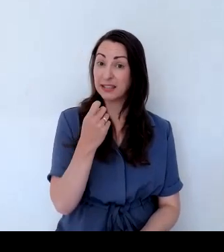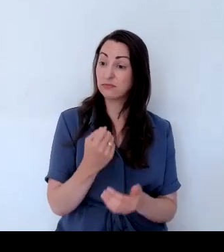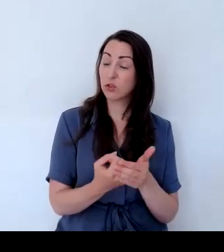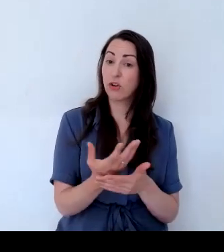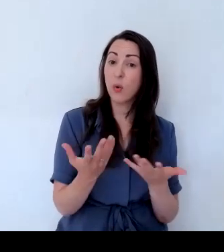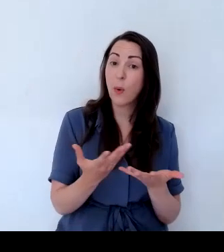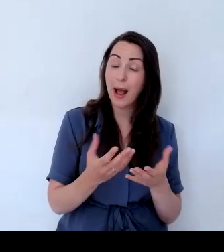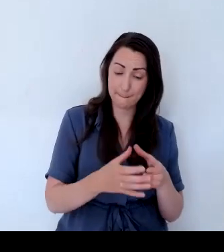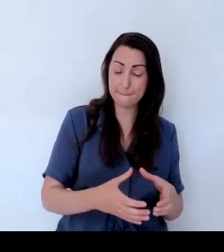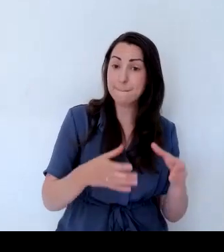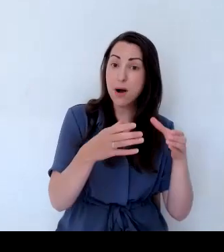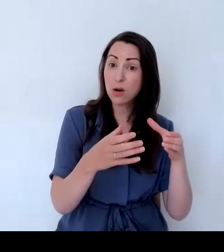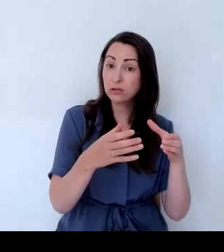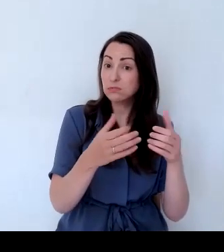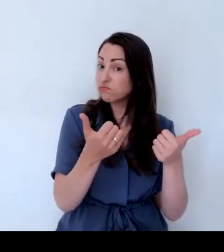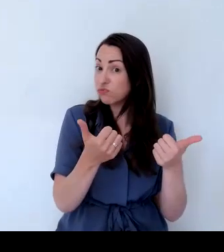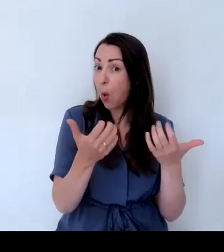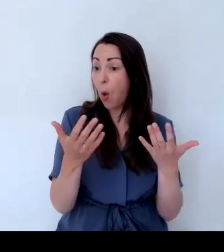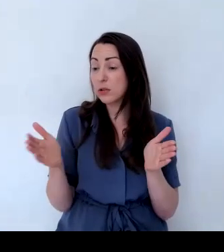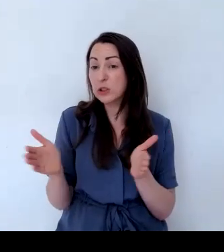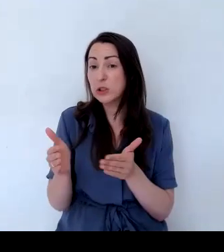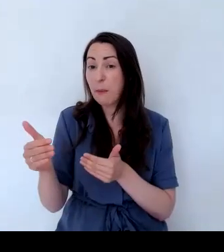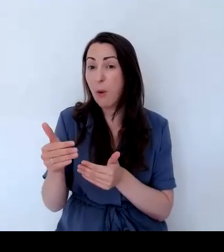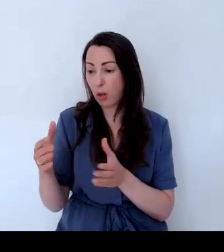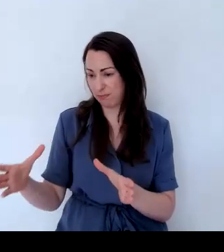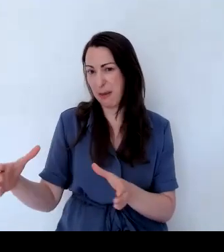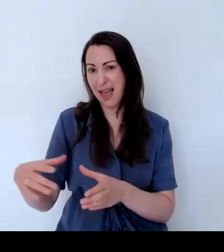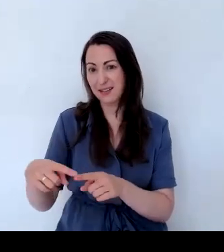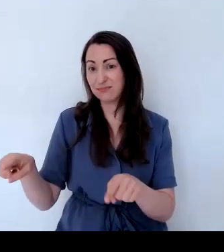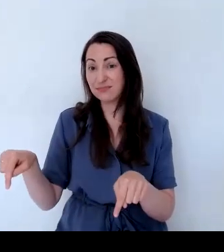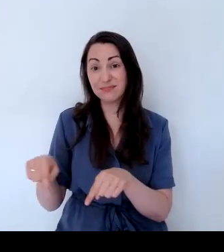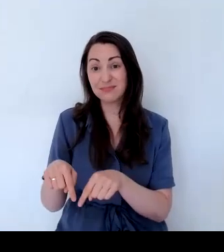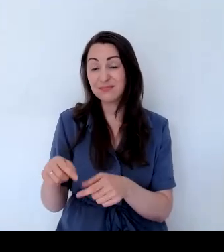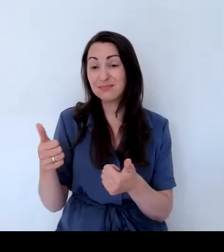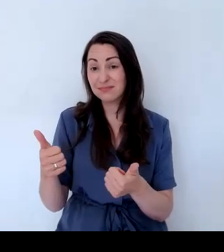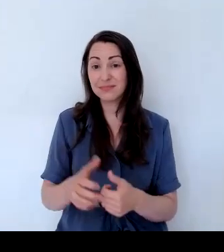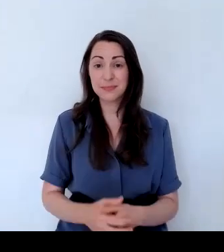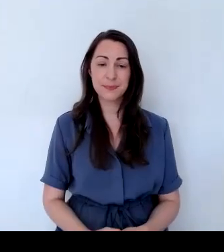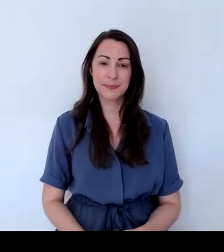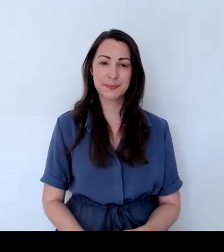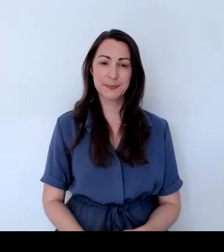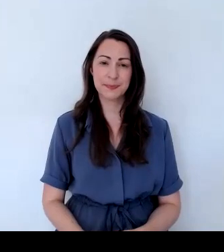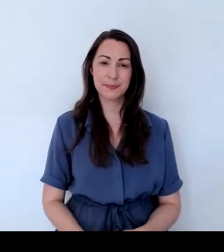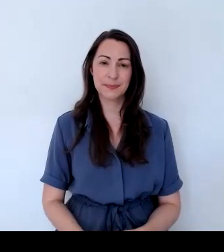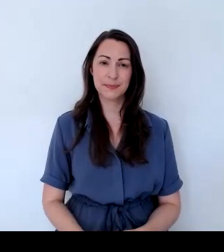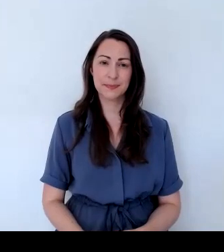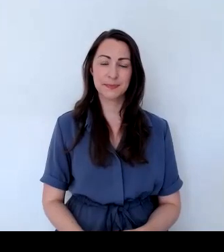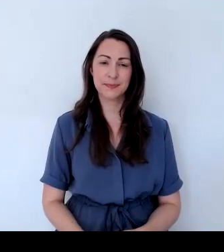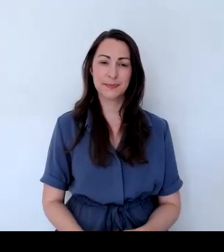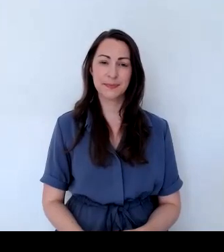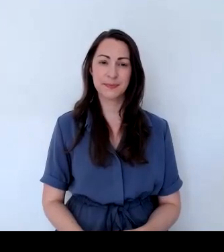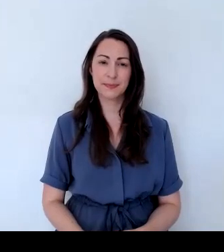you know, grow well in a small bed. Again, this is sort of north